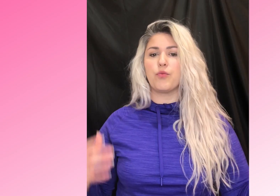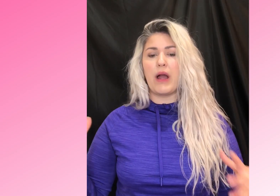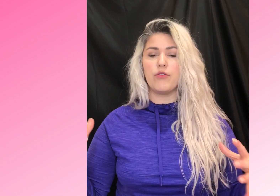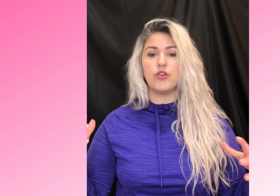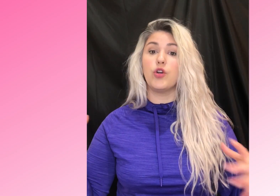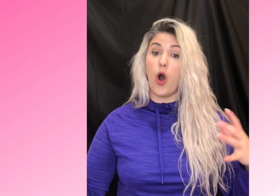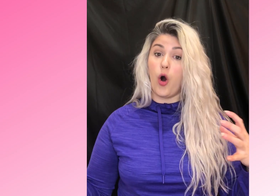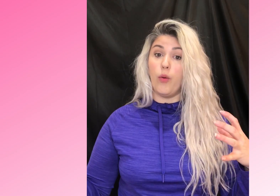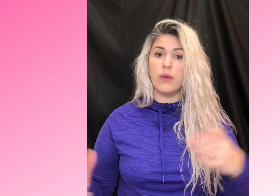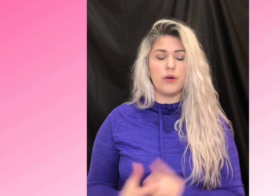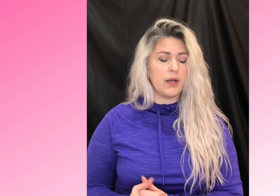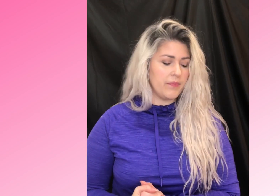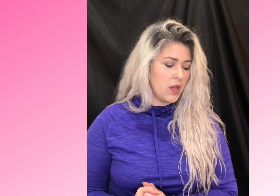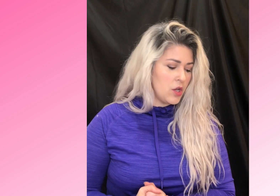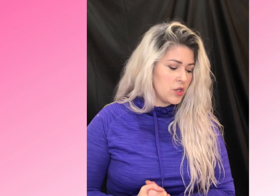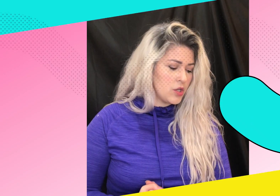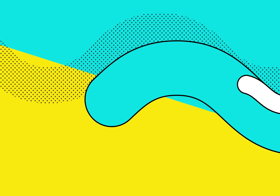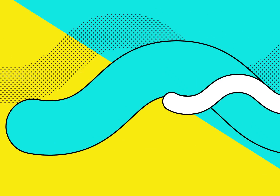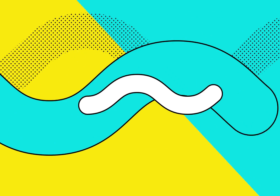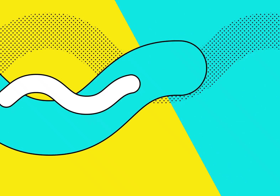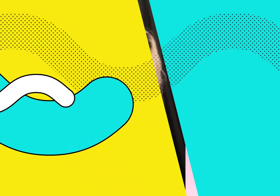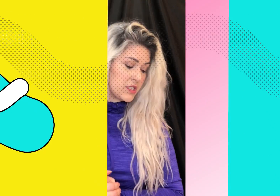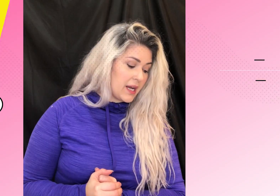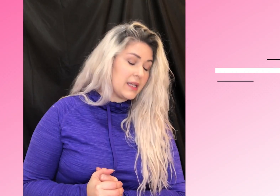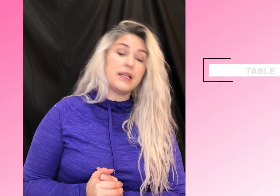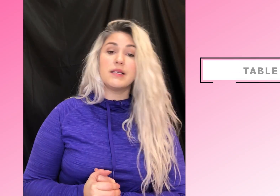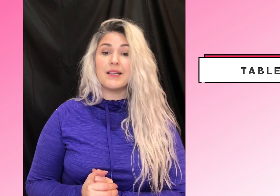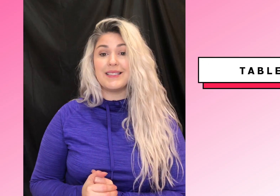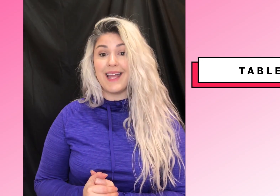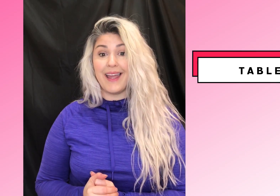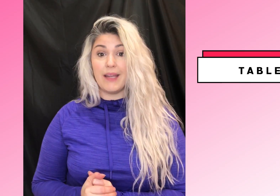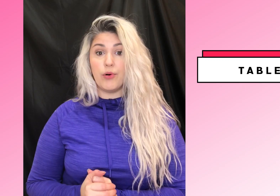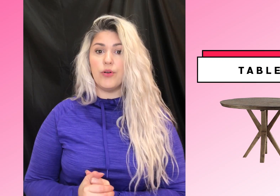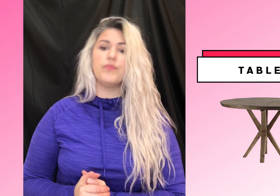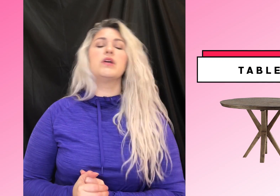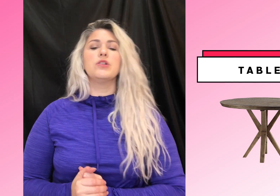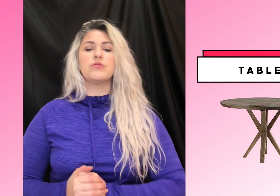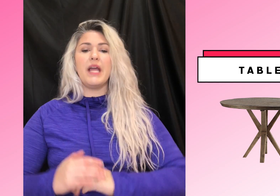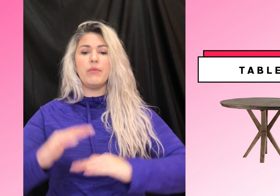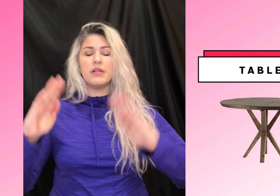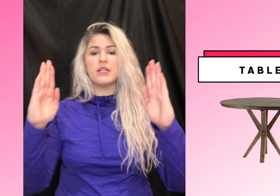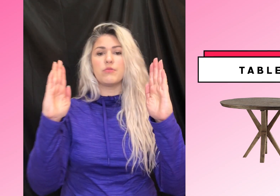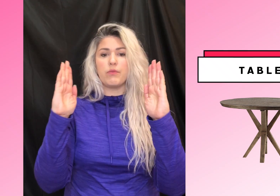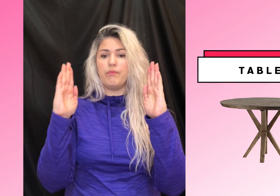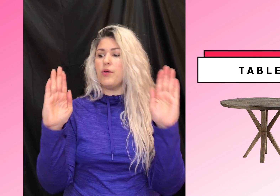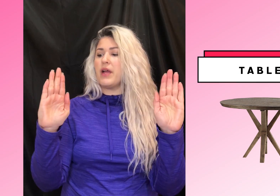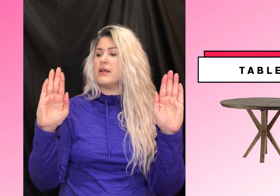around your home. Okay. First sign is table. So table is with both hands